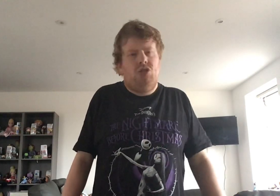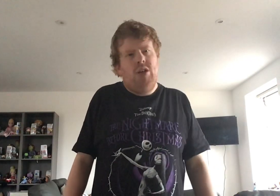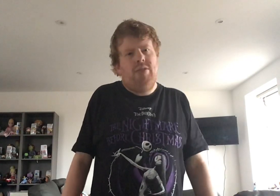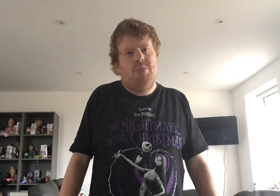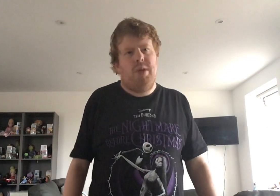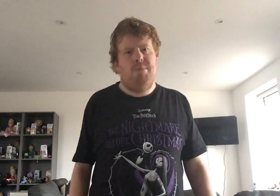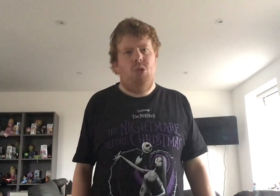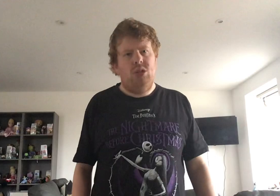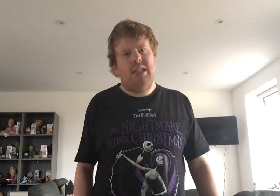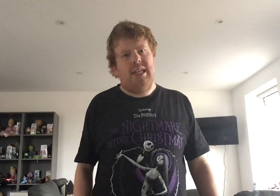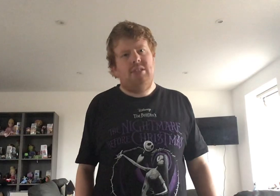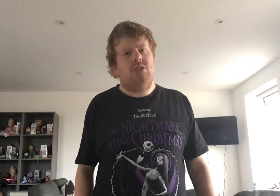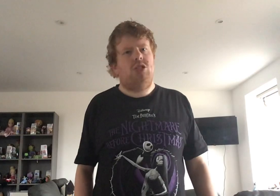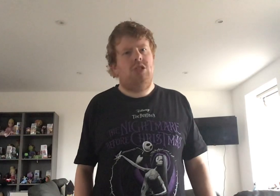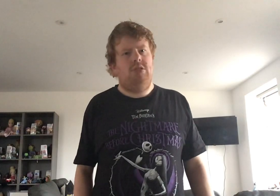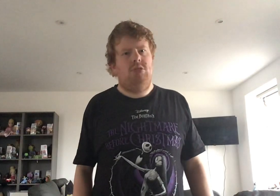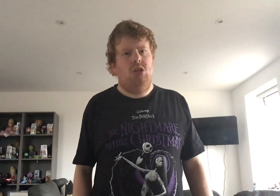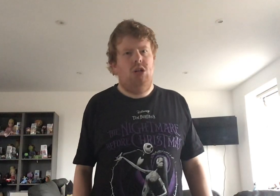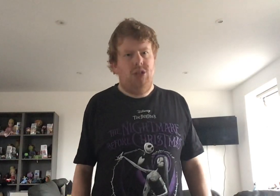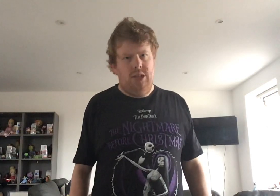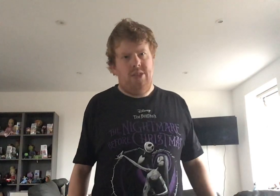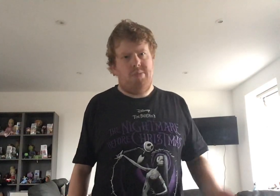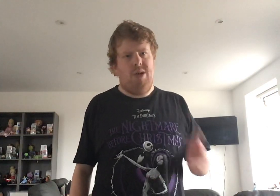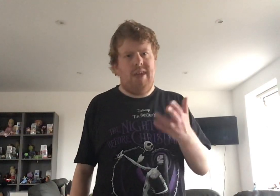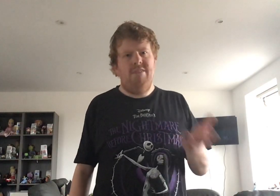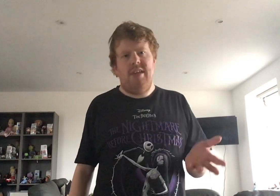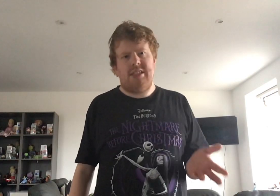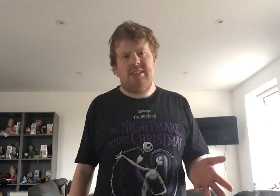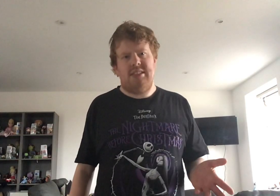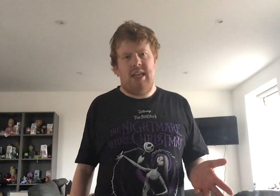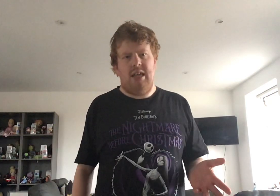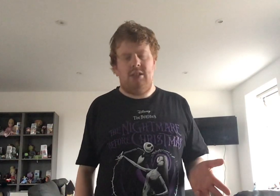Doodly would be more than able to learn than the previous years.